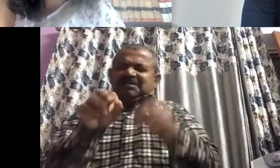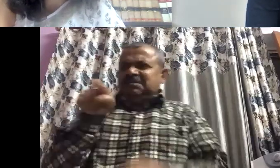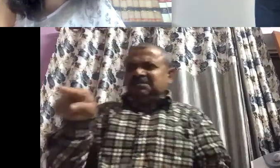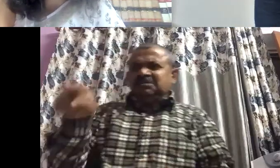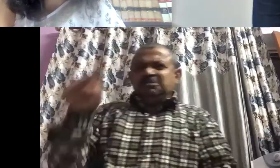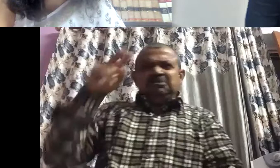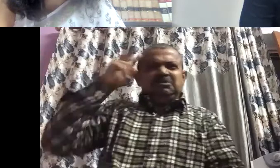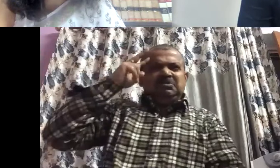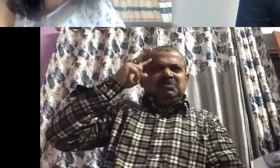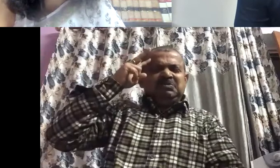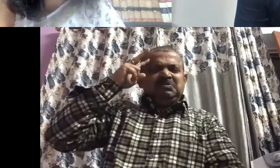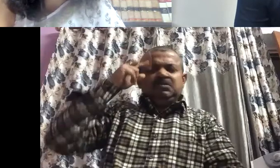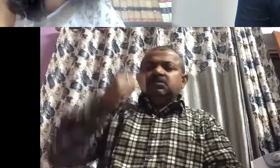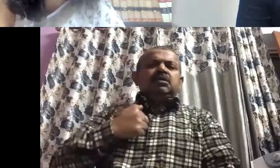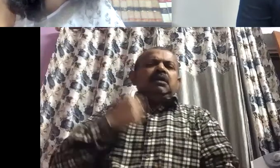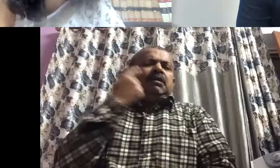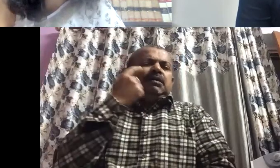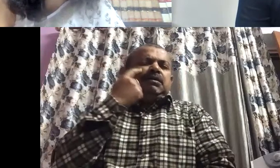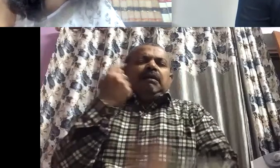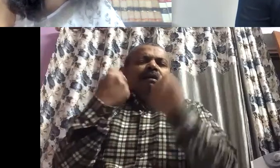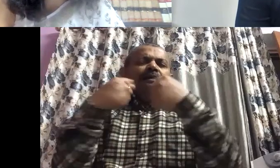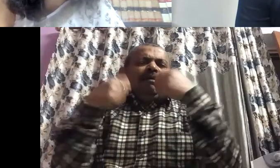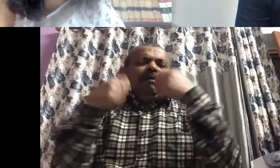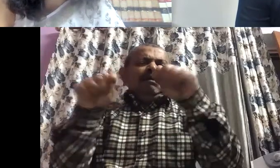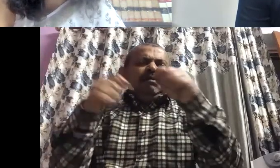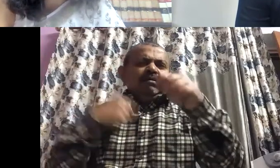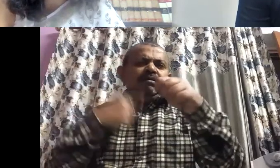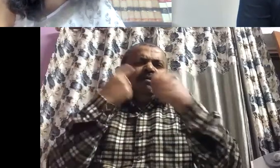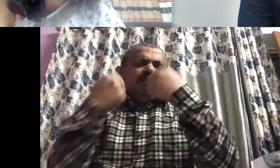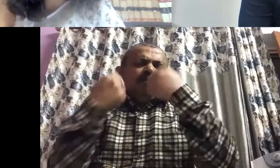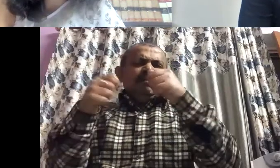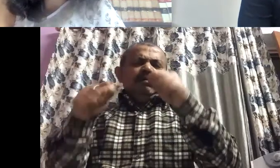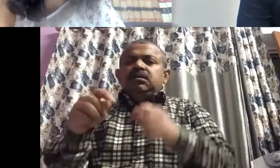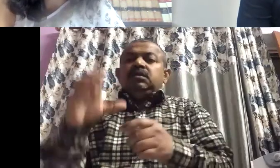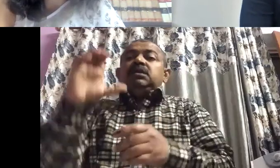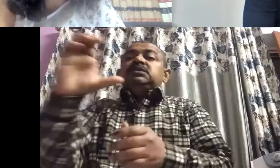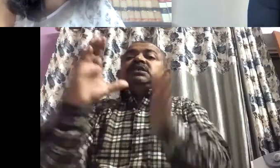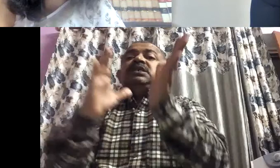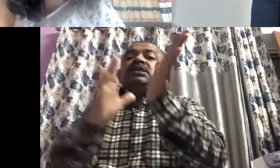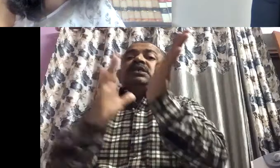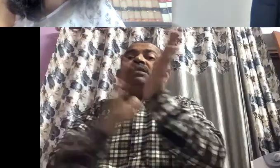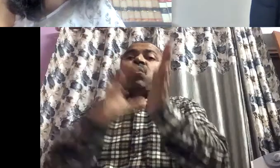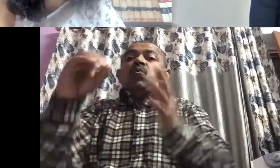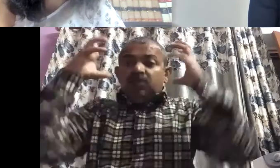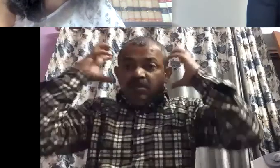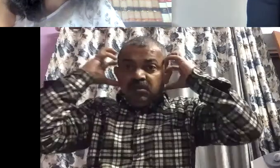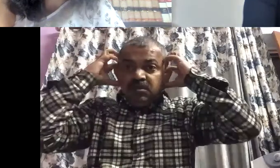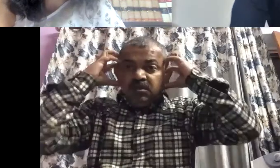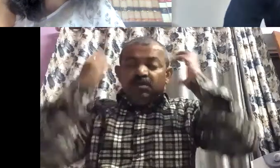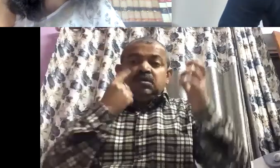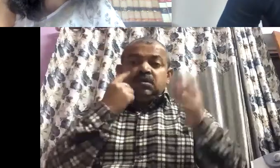is going on. As I can see here, people are providing the interpreter in this session. I have seen